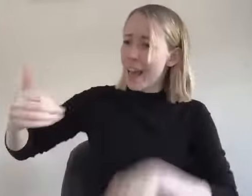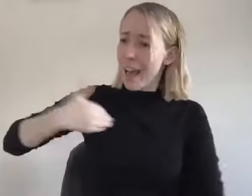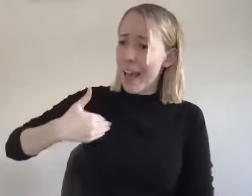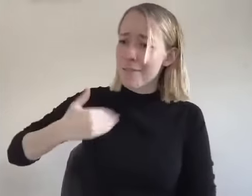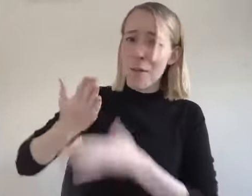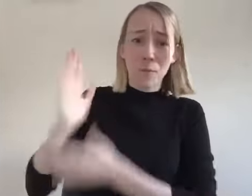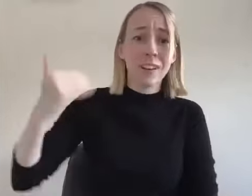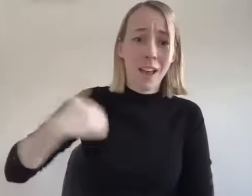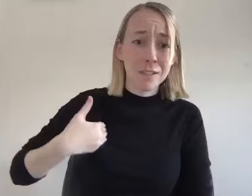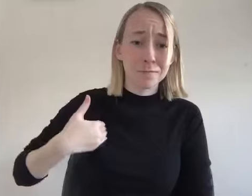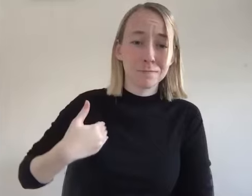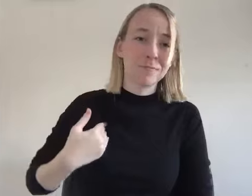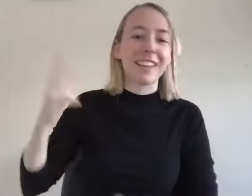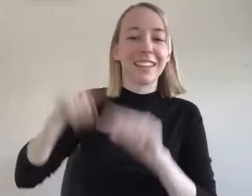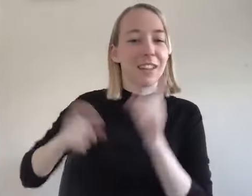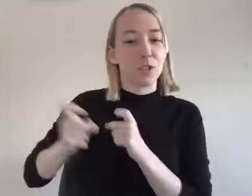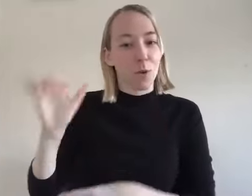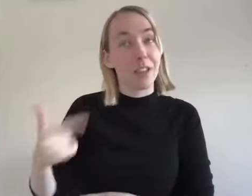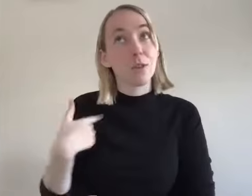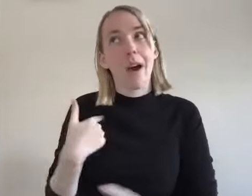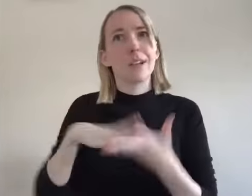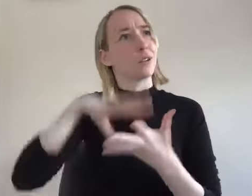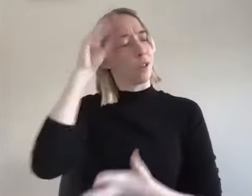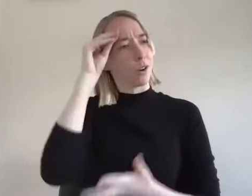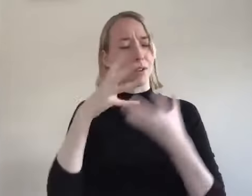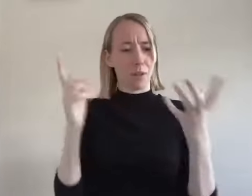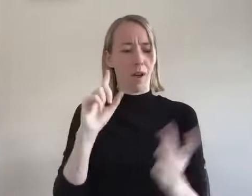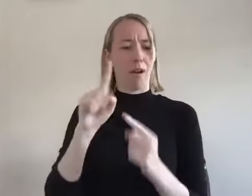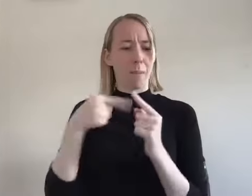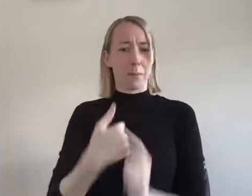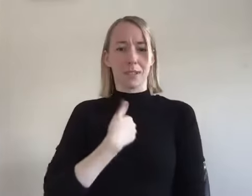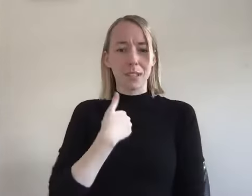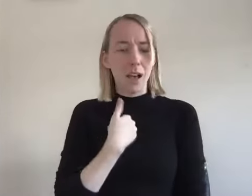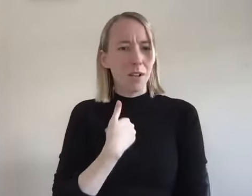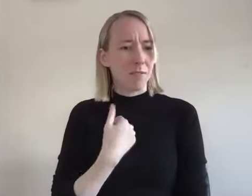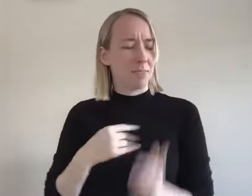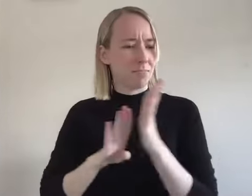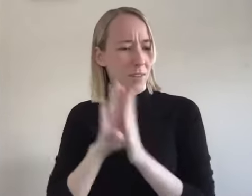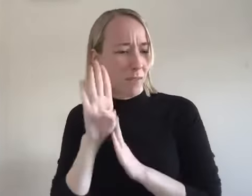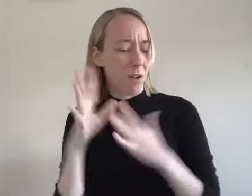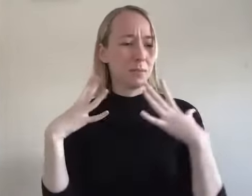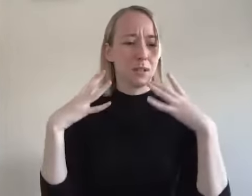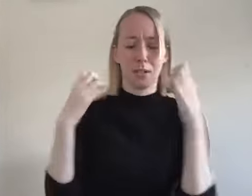entitled to and so um so i learned a lot about my own like gross